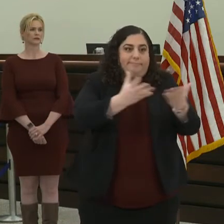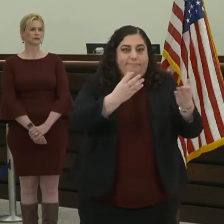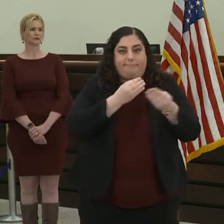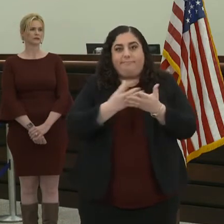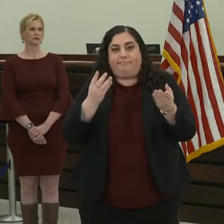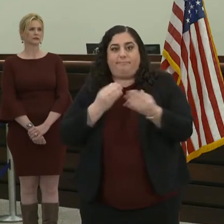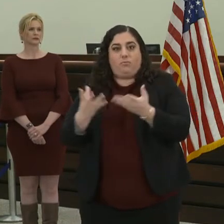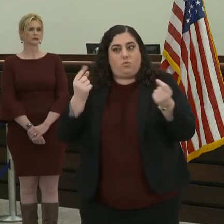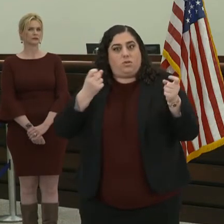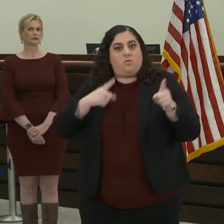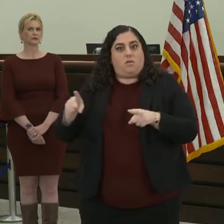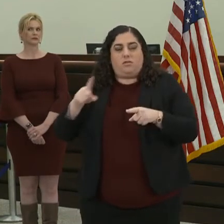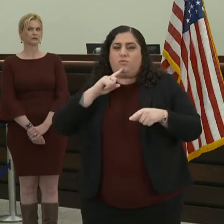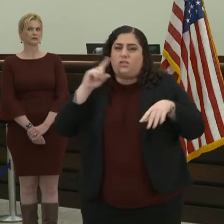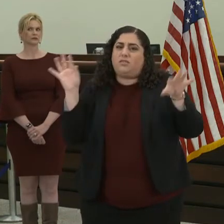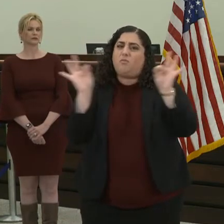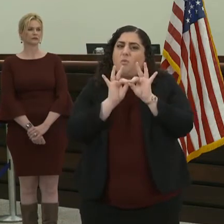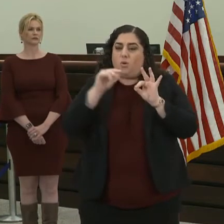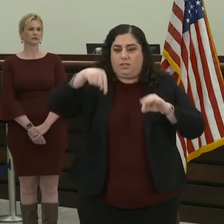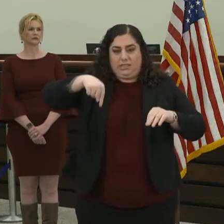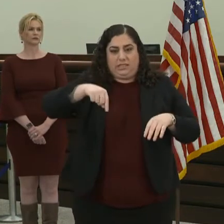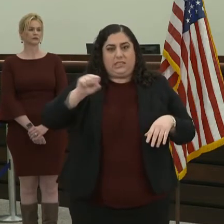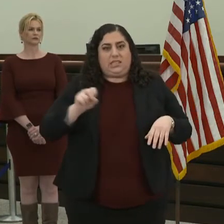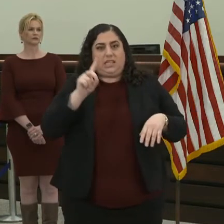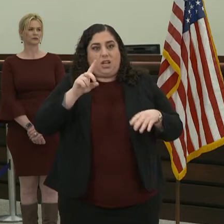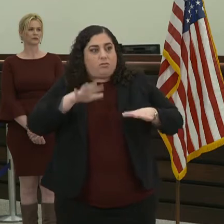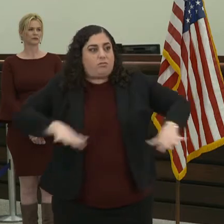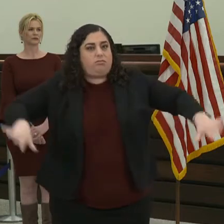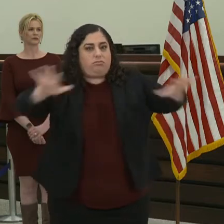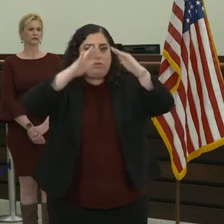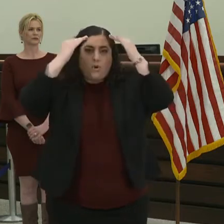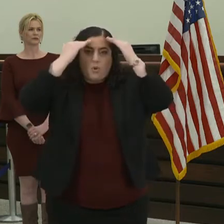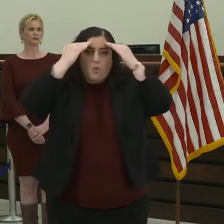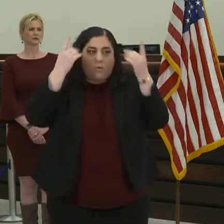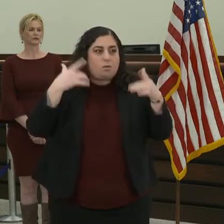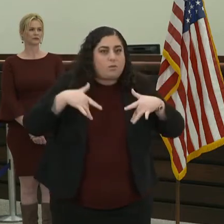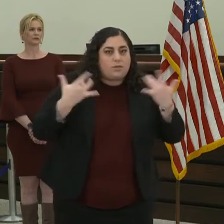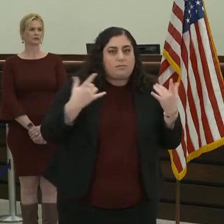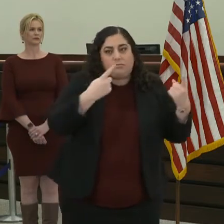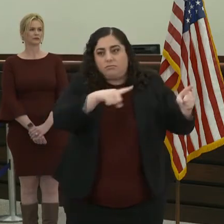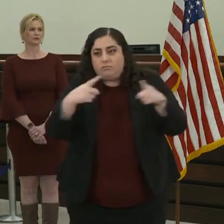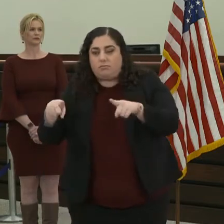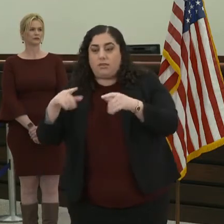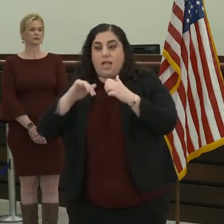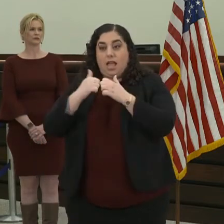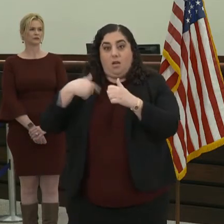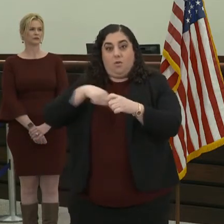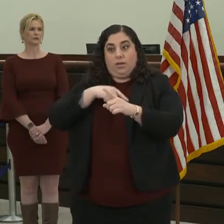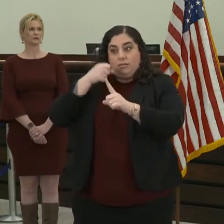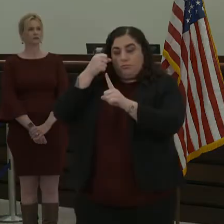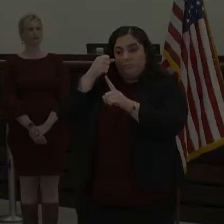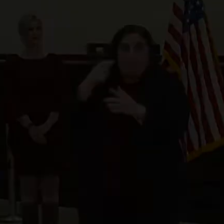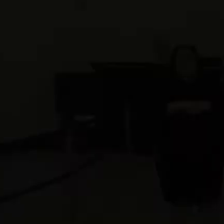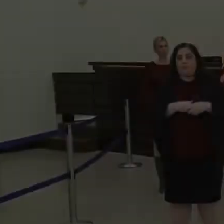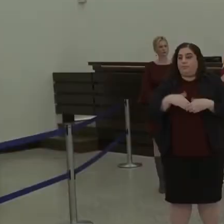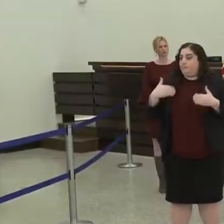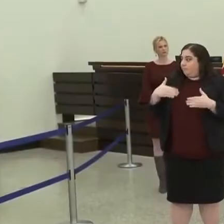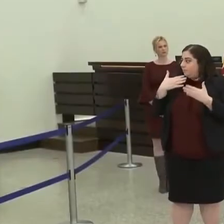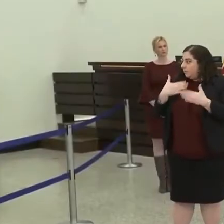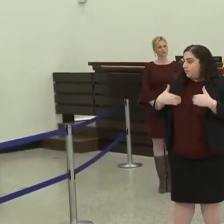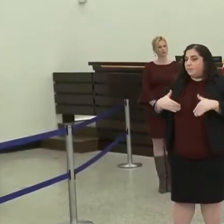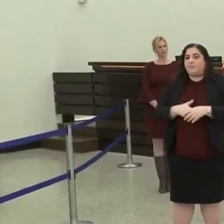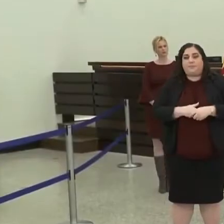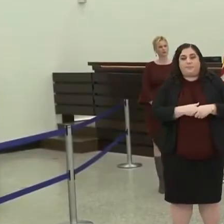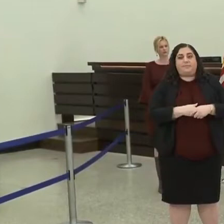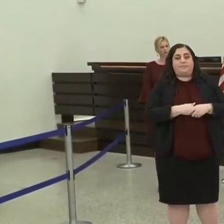because I think it's important for San Diegans to know not only what we're doing here, but how this impacts the nation and the world. I'd like to